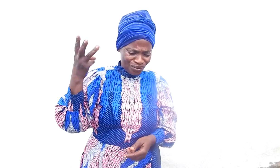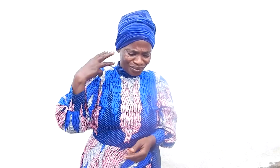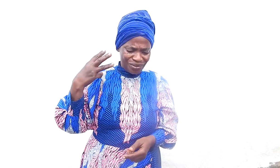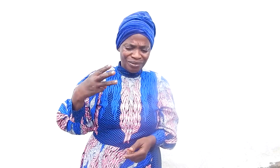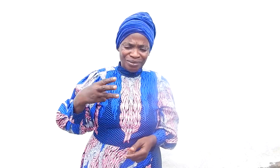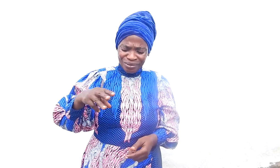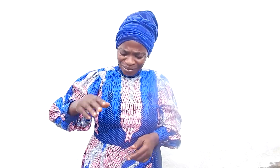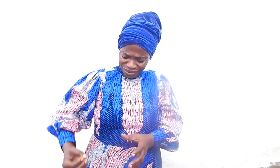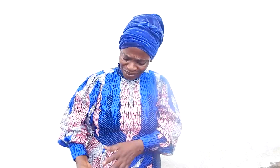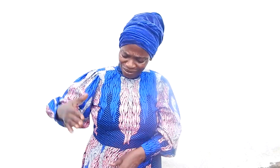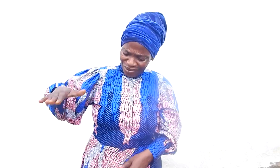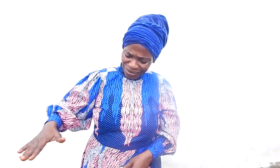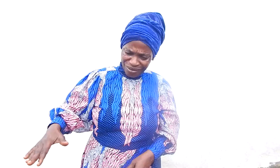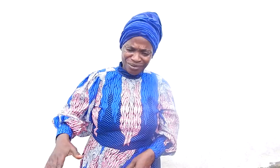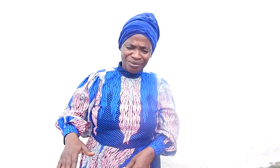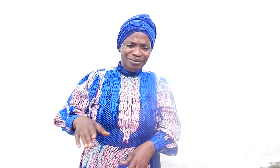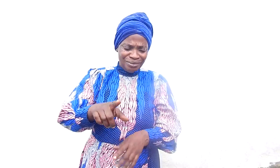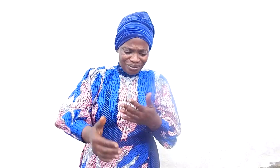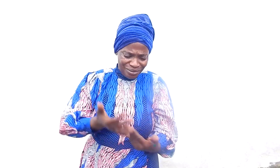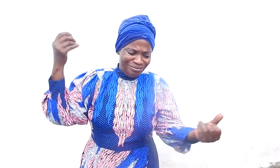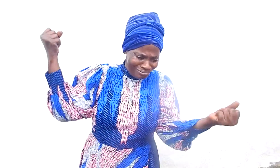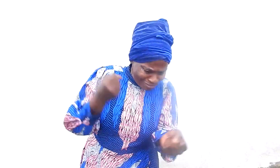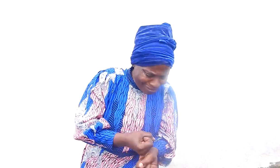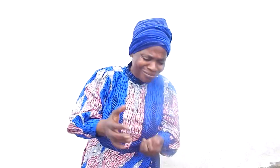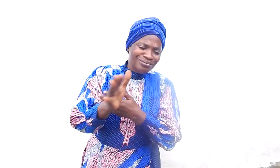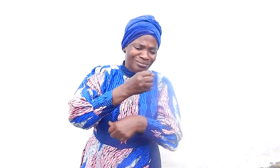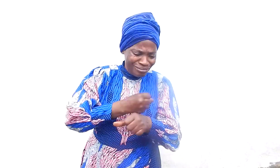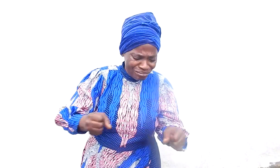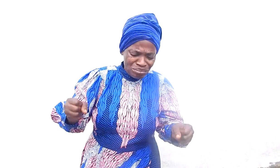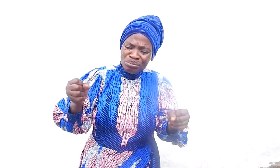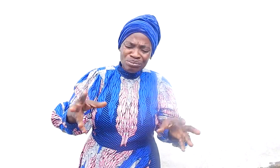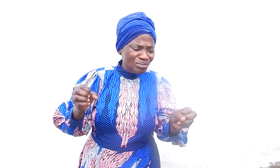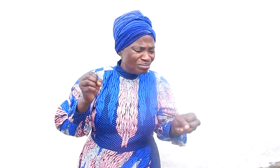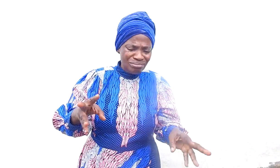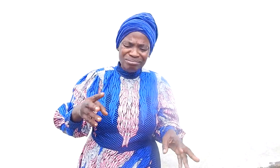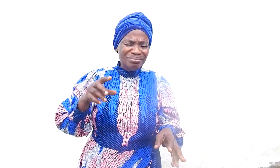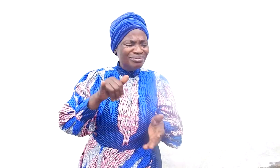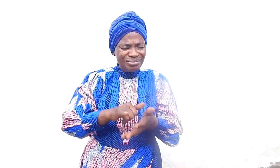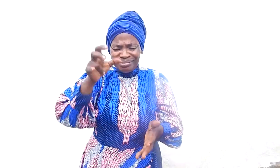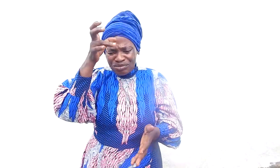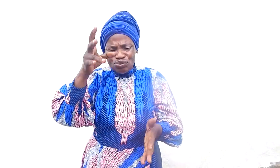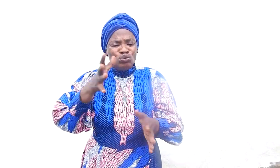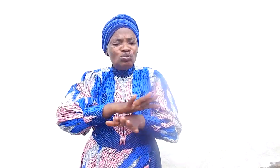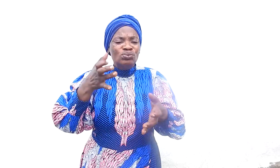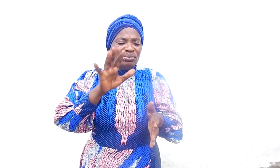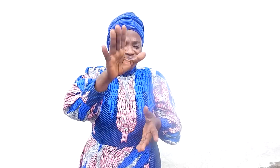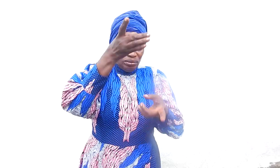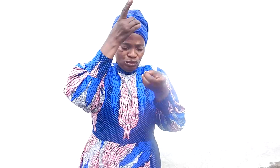when it was when he grew up he almost had another day which god saved him because